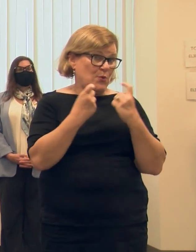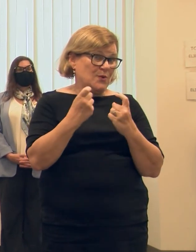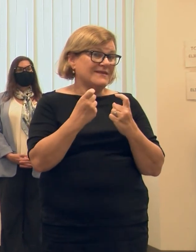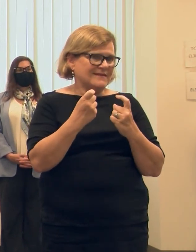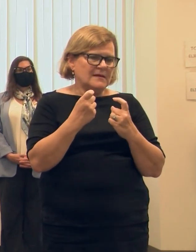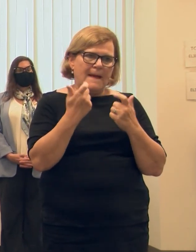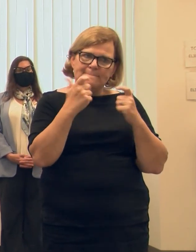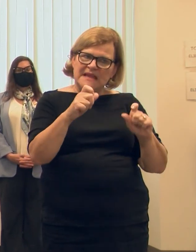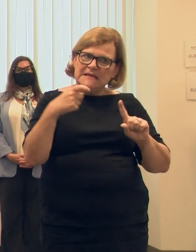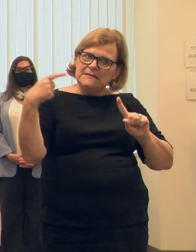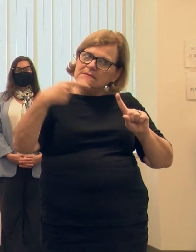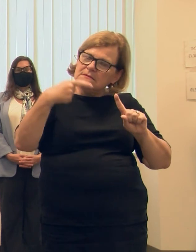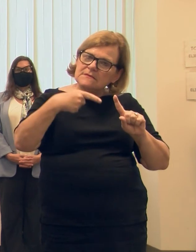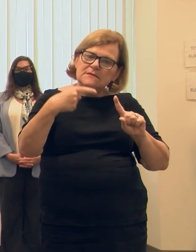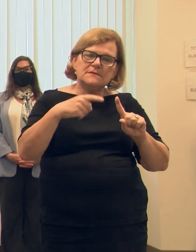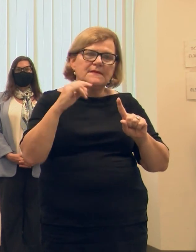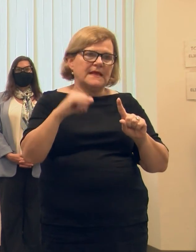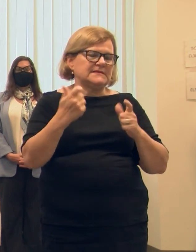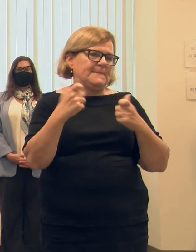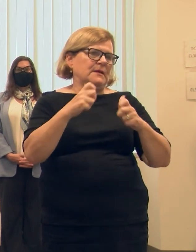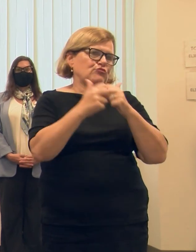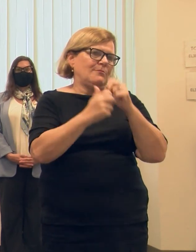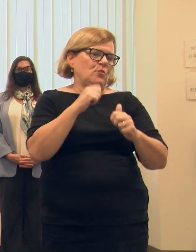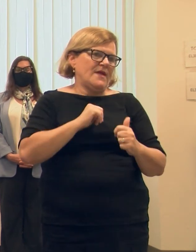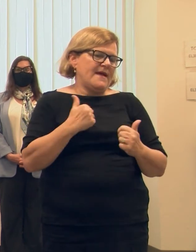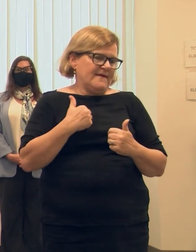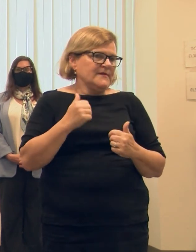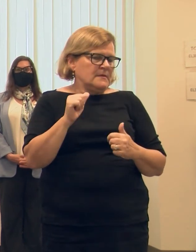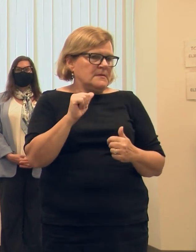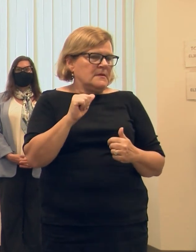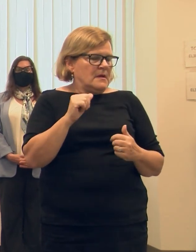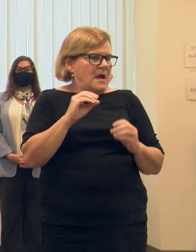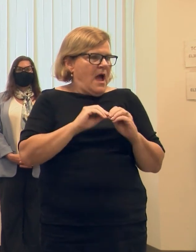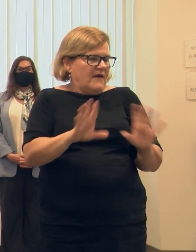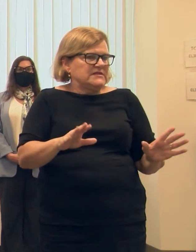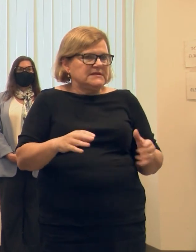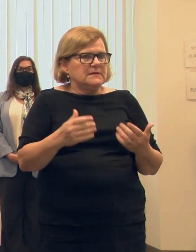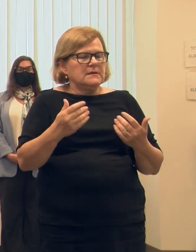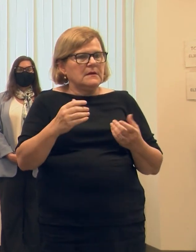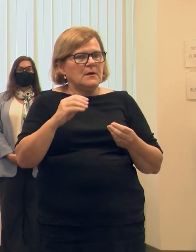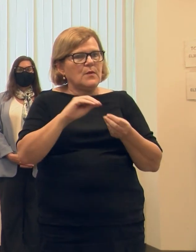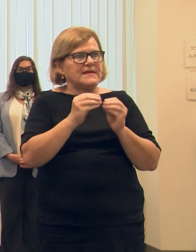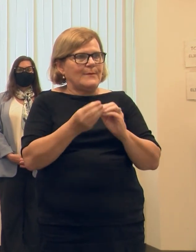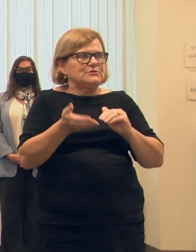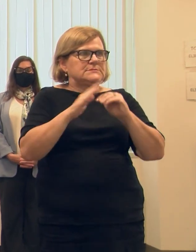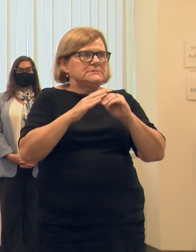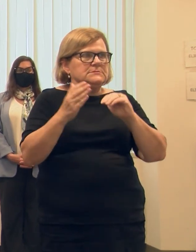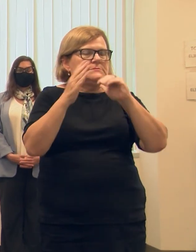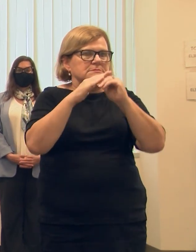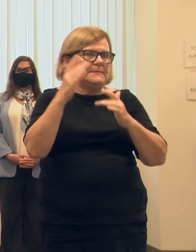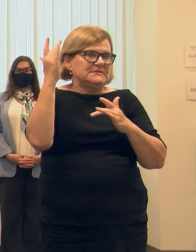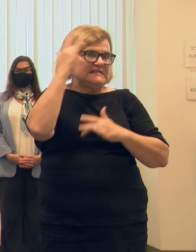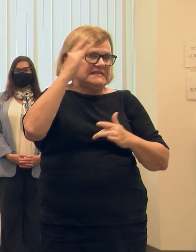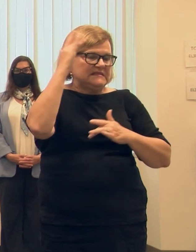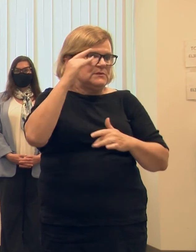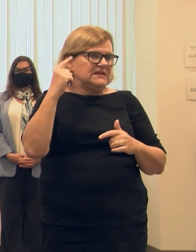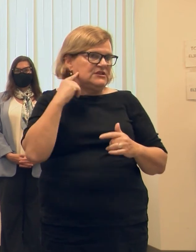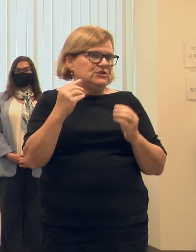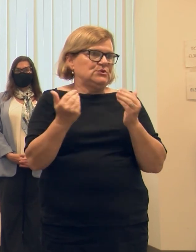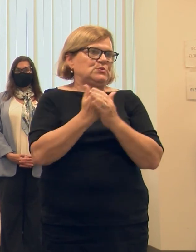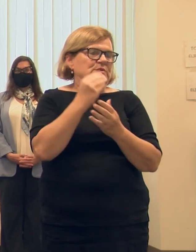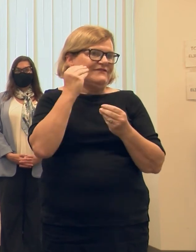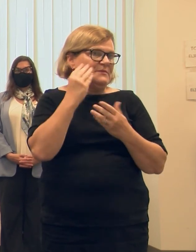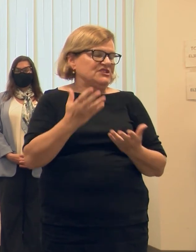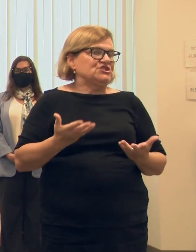biggest thing. To me, that's the biggest issue that we have. And obviously with numbers going up daily, we keep hearing new